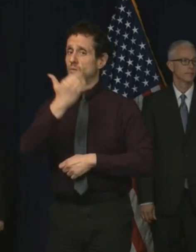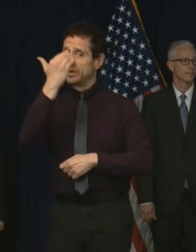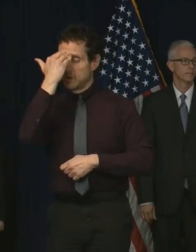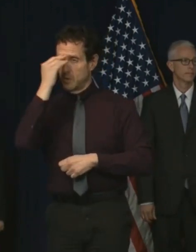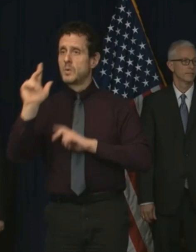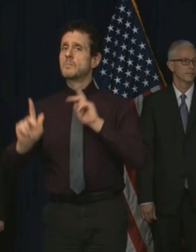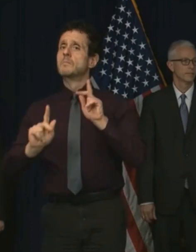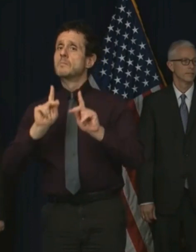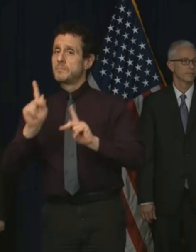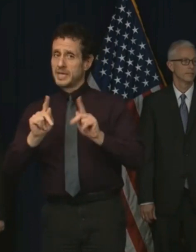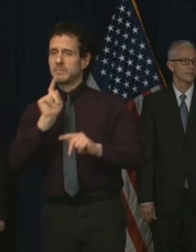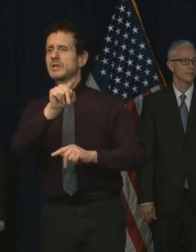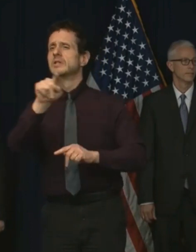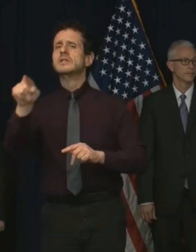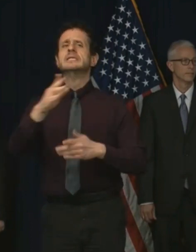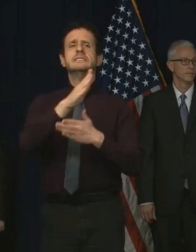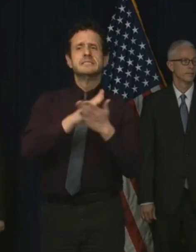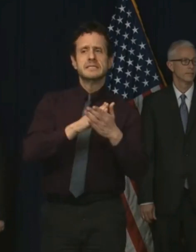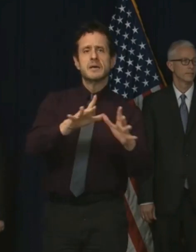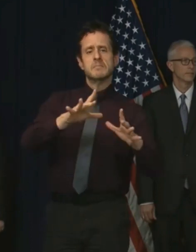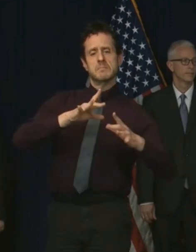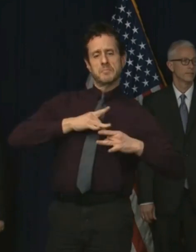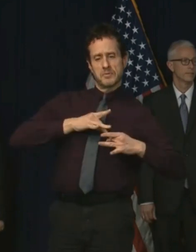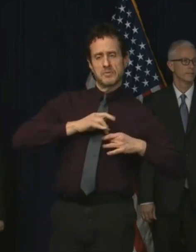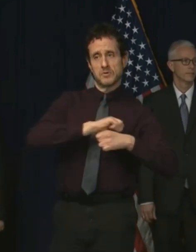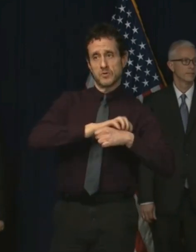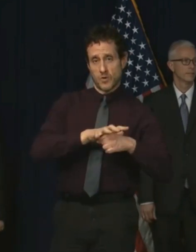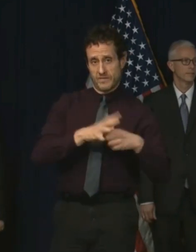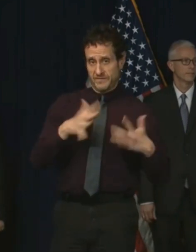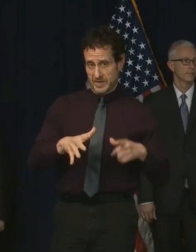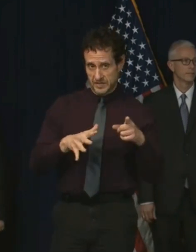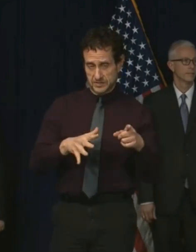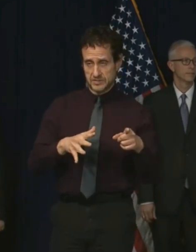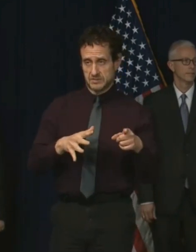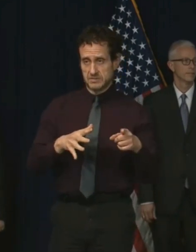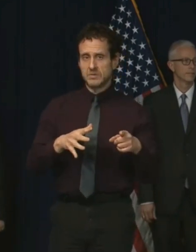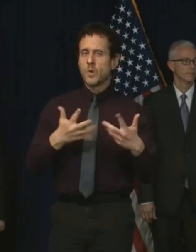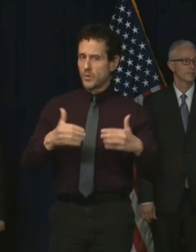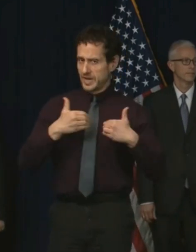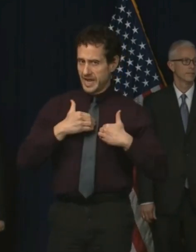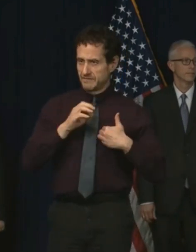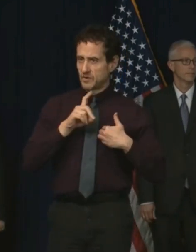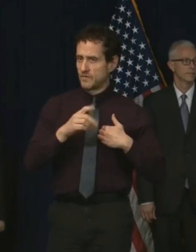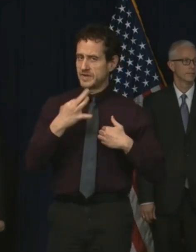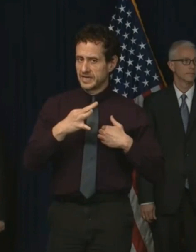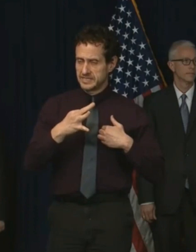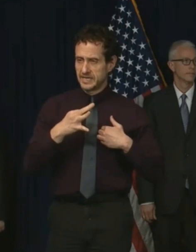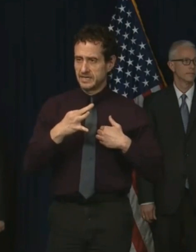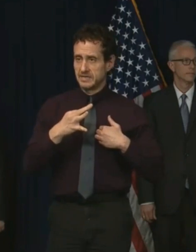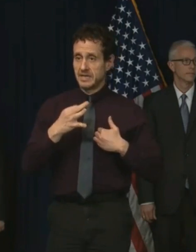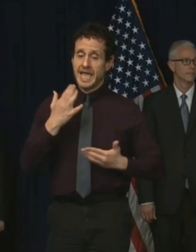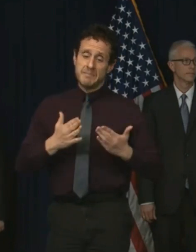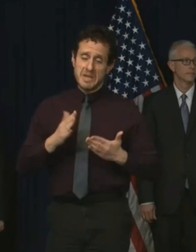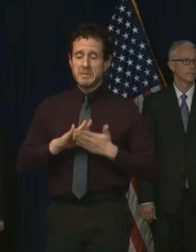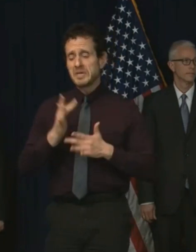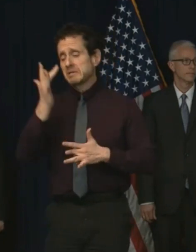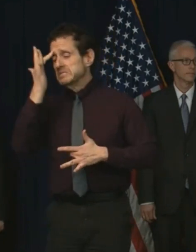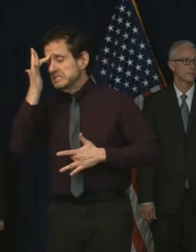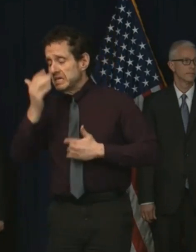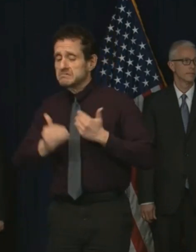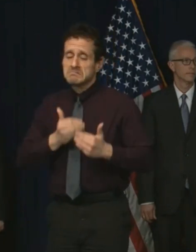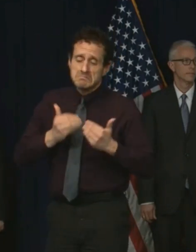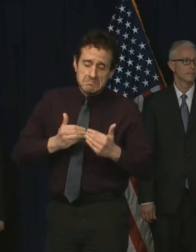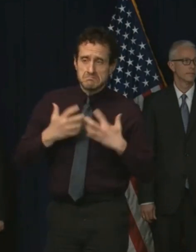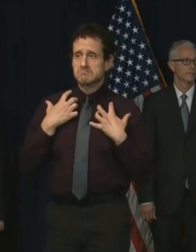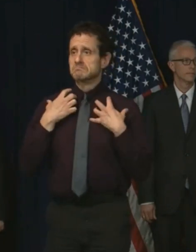people out there who have contracted COVID-19 and already recovered without realizing it or recovered